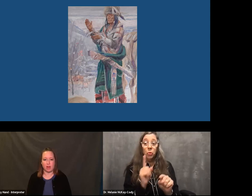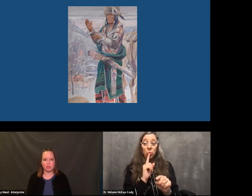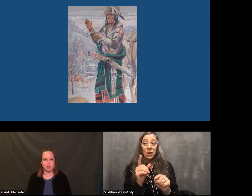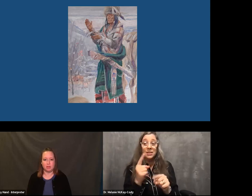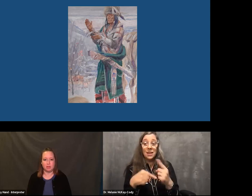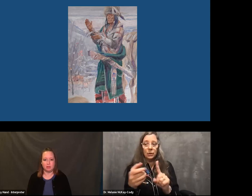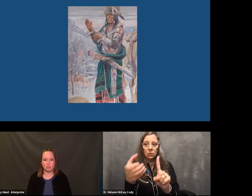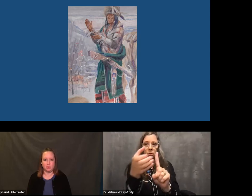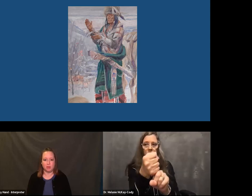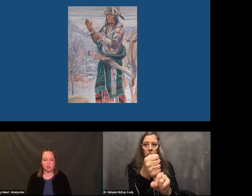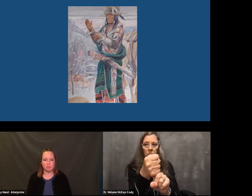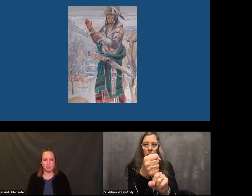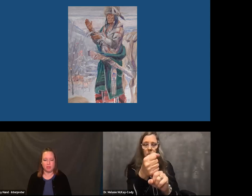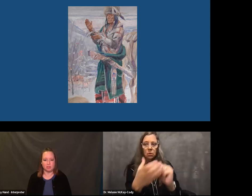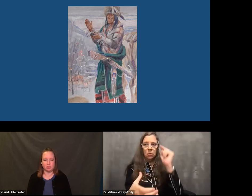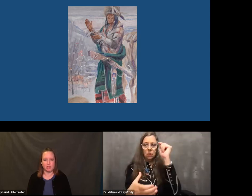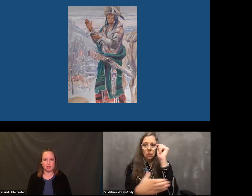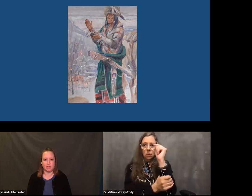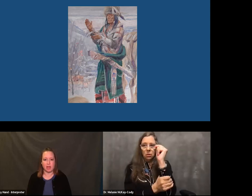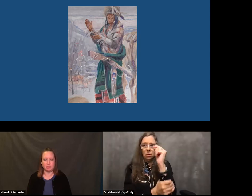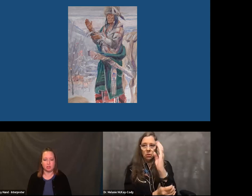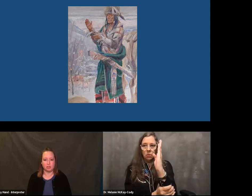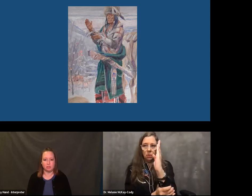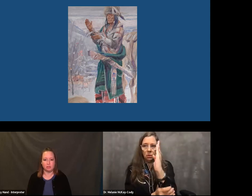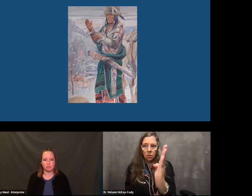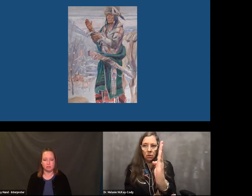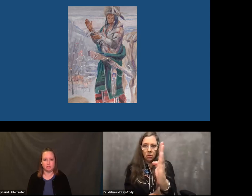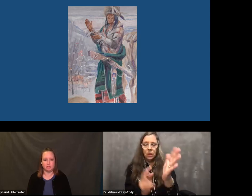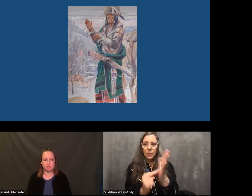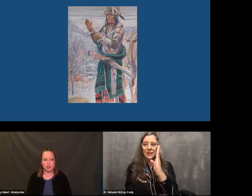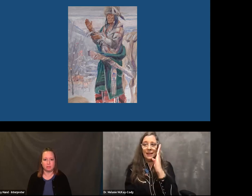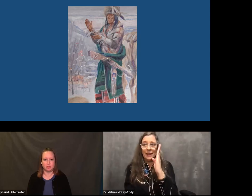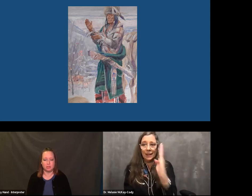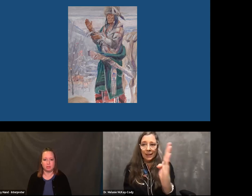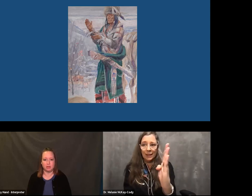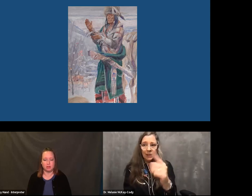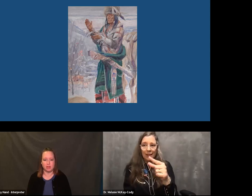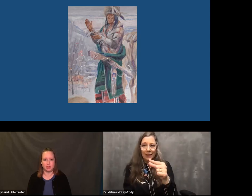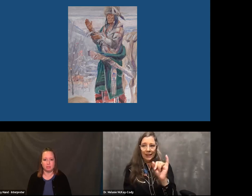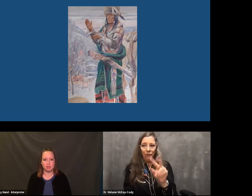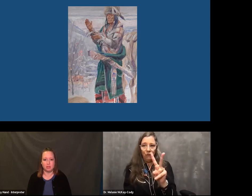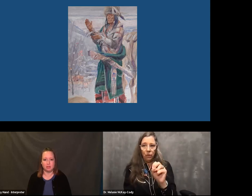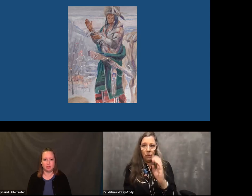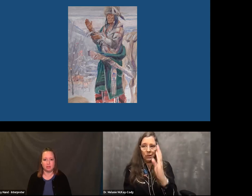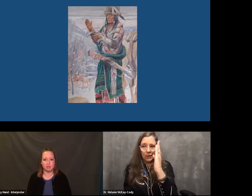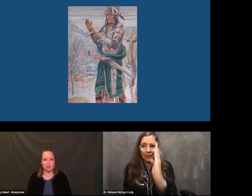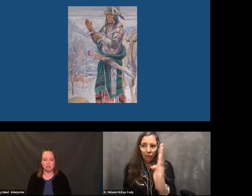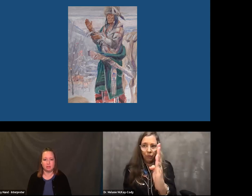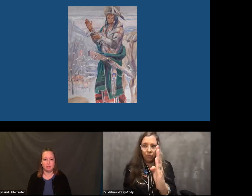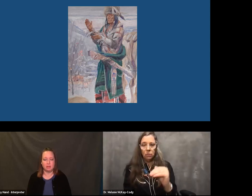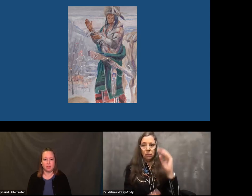Where the grasping would be interpreted as capture, to capture something or catch something.